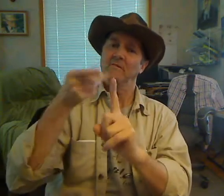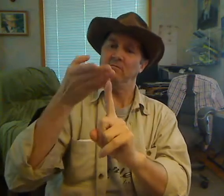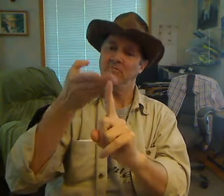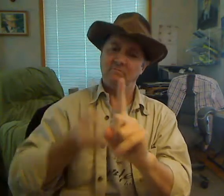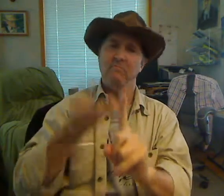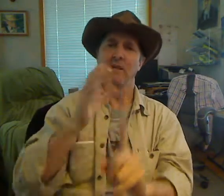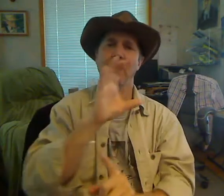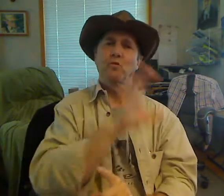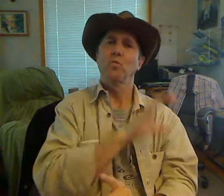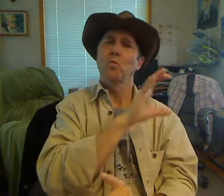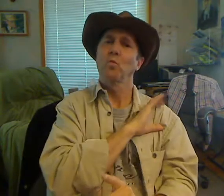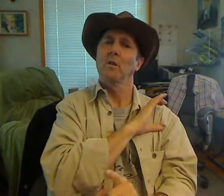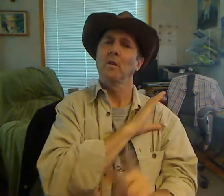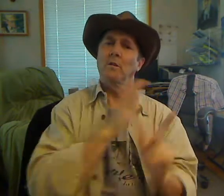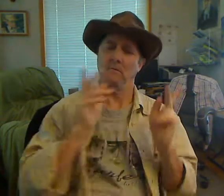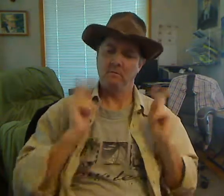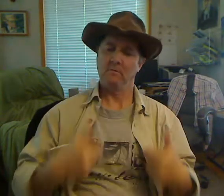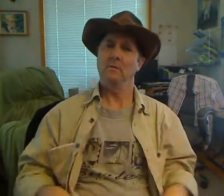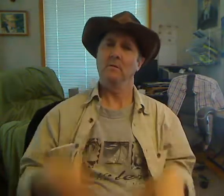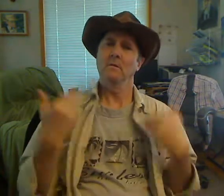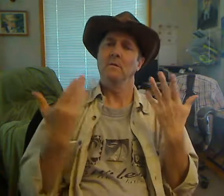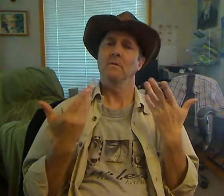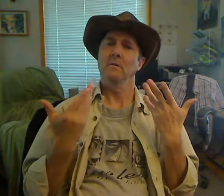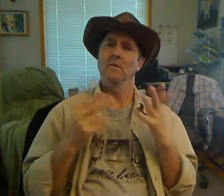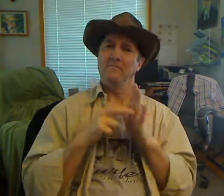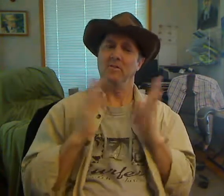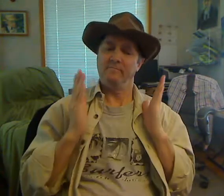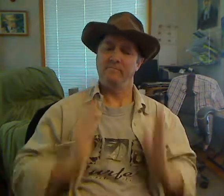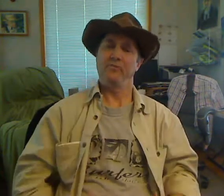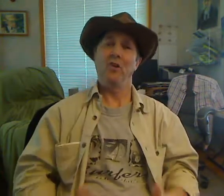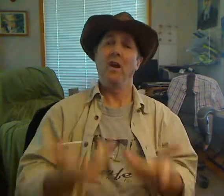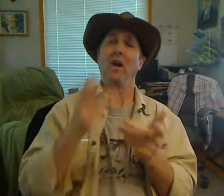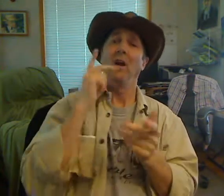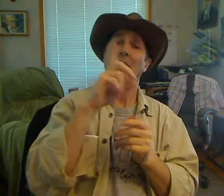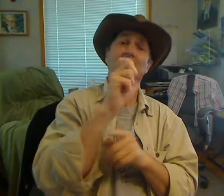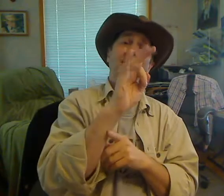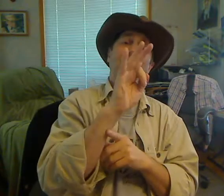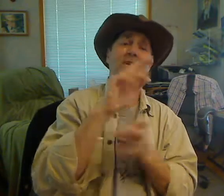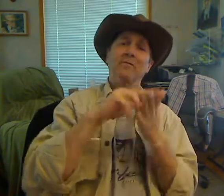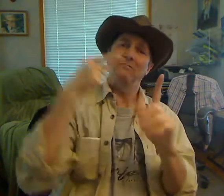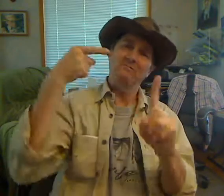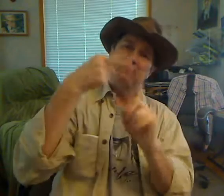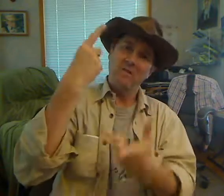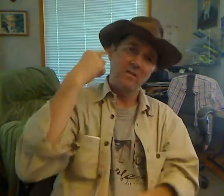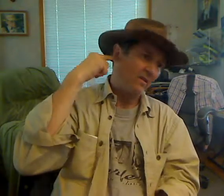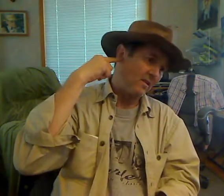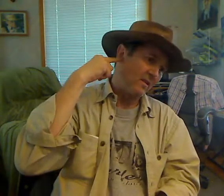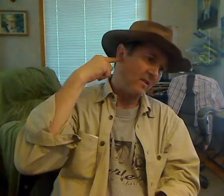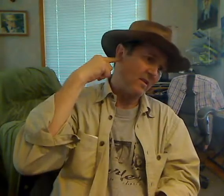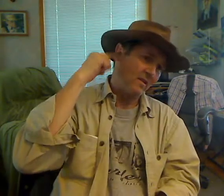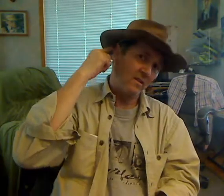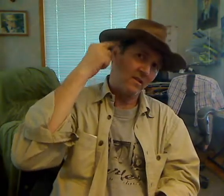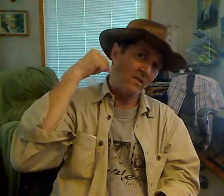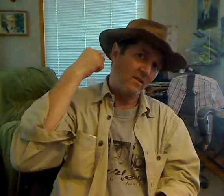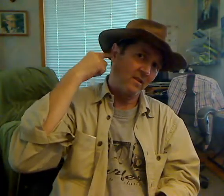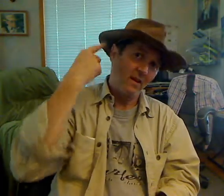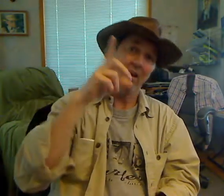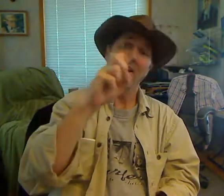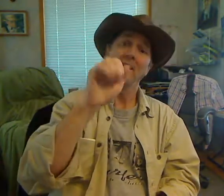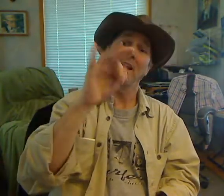Olmert says he will not run for re-election. He made that announcement today in a televised address. Olmert says he is leaving his position as